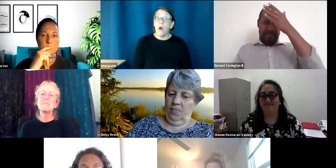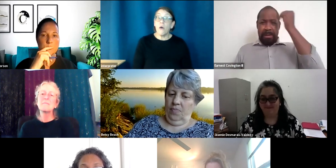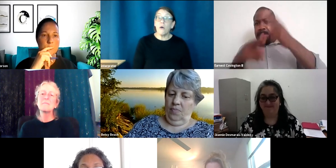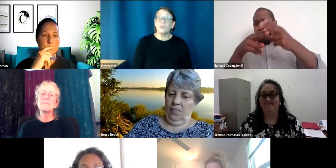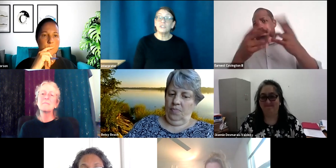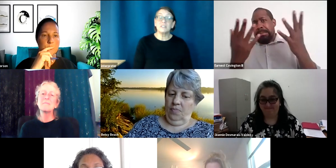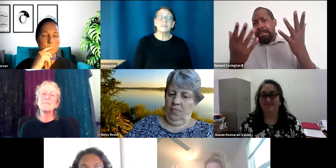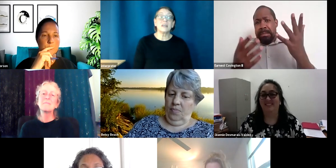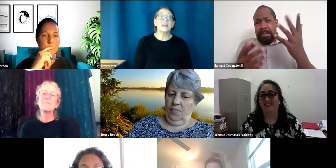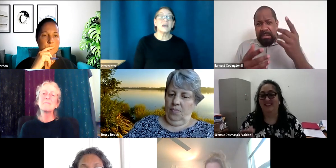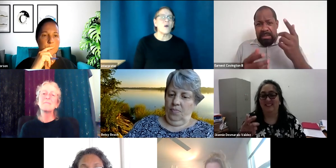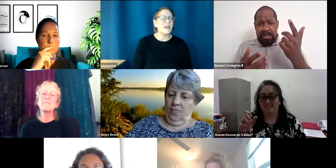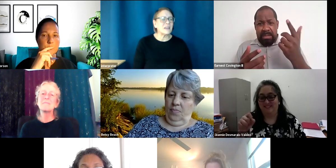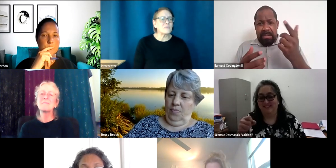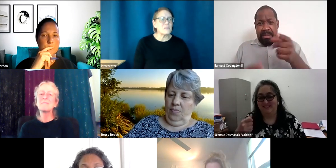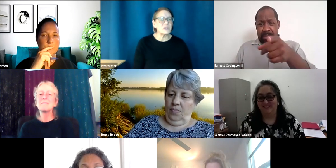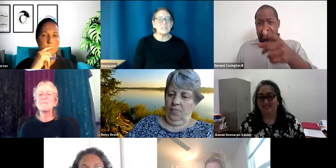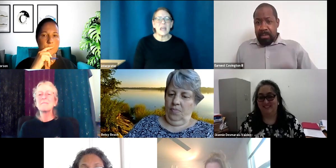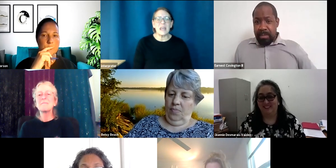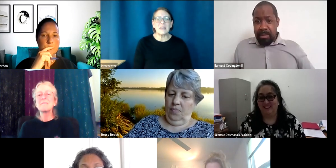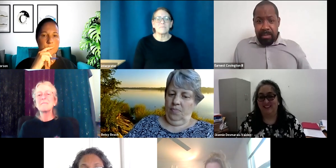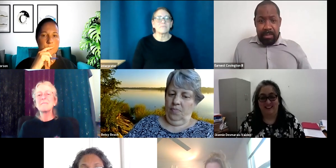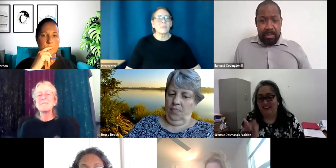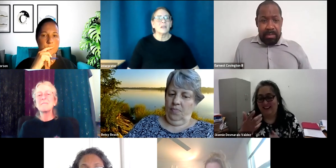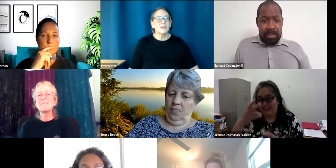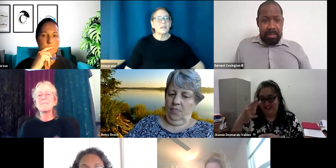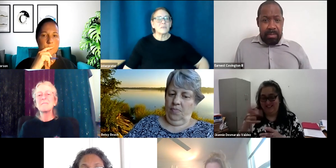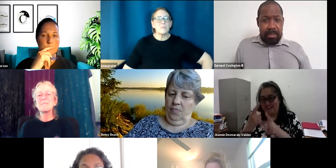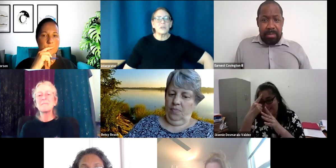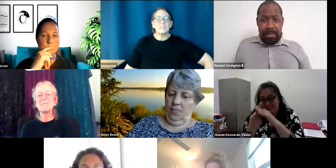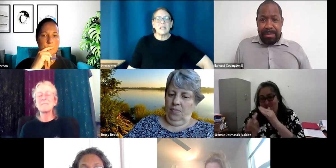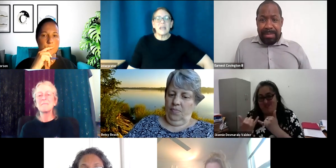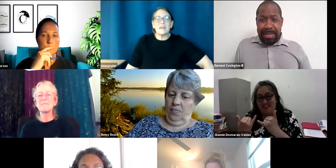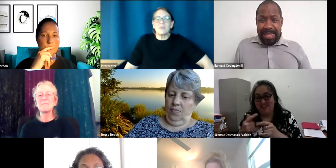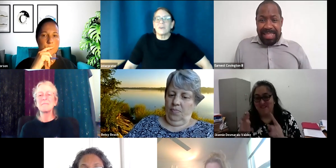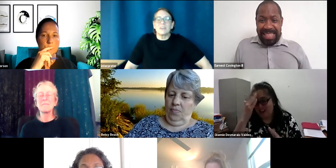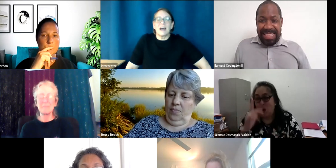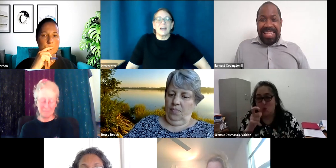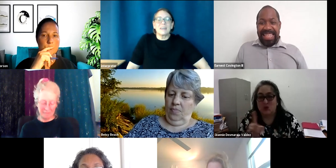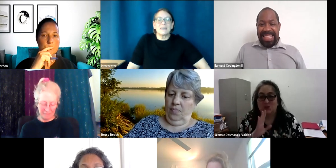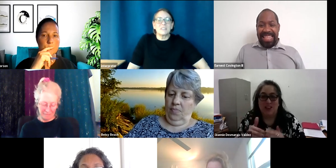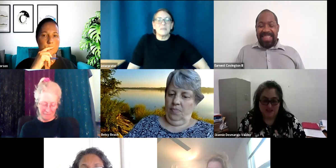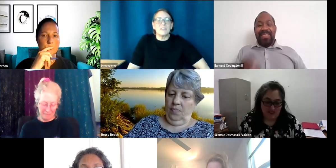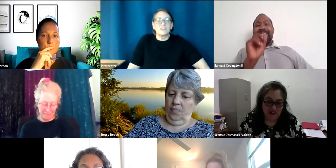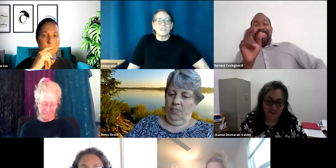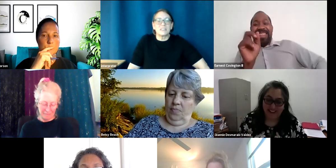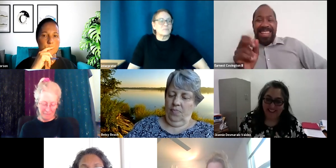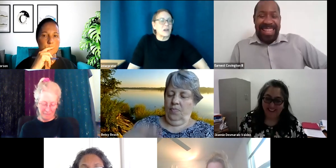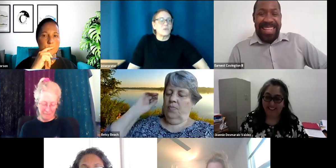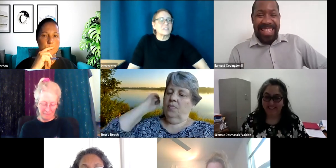Oh, Jeannie saying. Yeah. Oh, I can't remember his name. Can't remember his name. Oh yeah. I can't think of his name either. Jeannie says, but I know